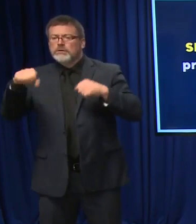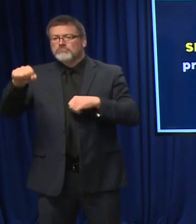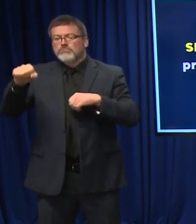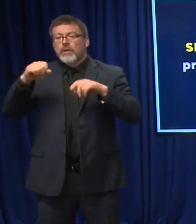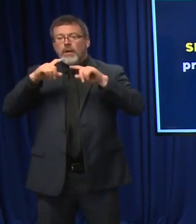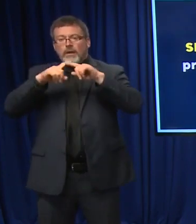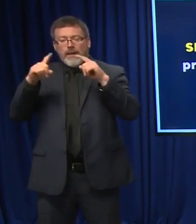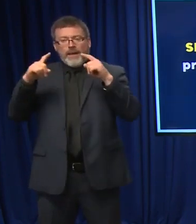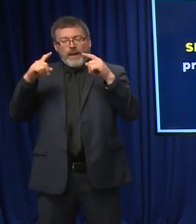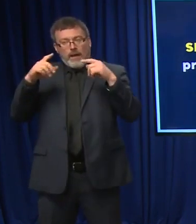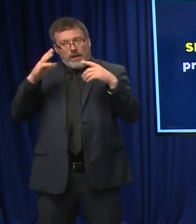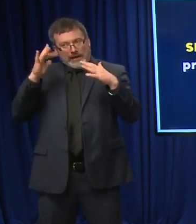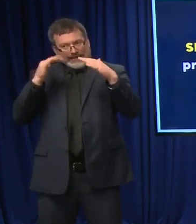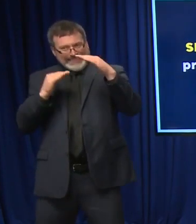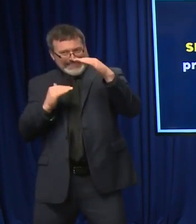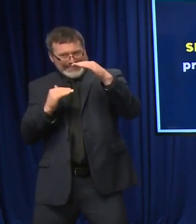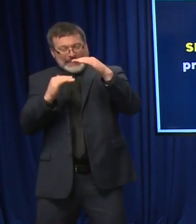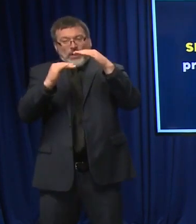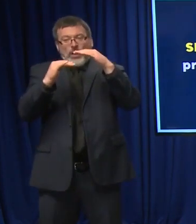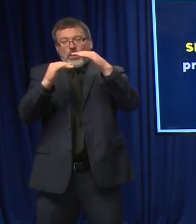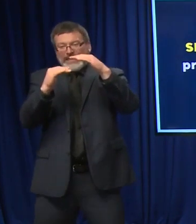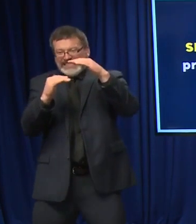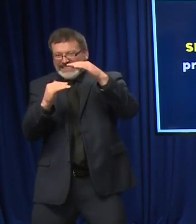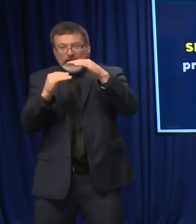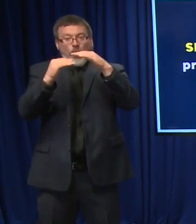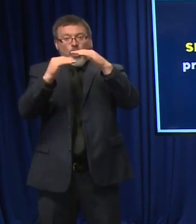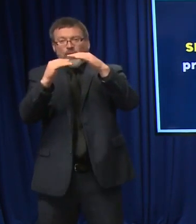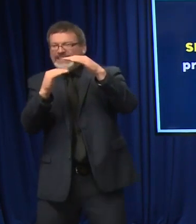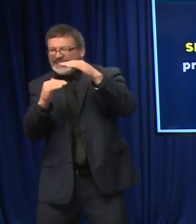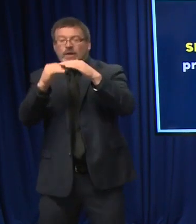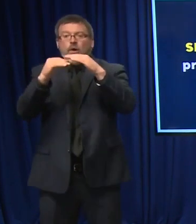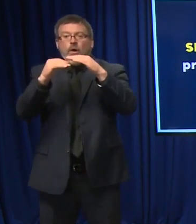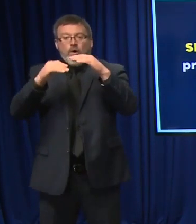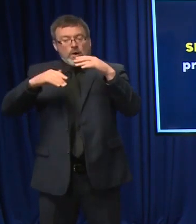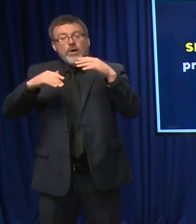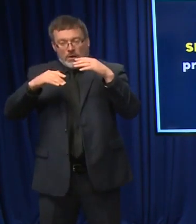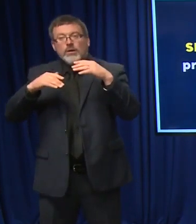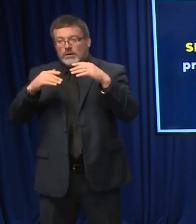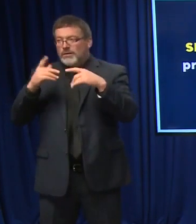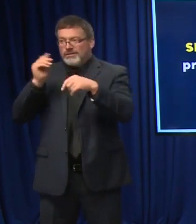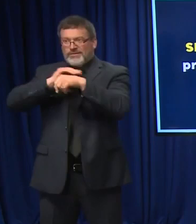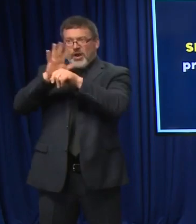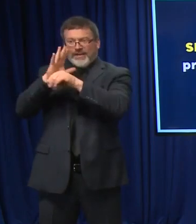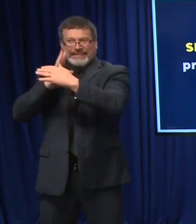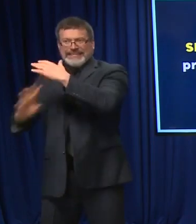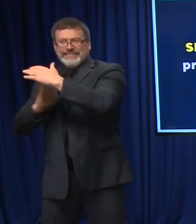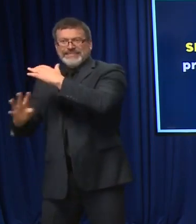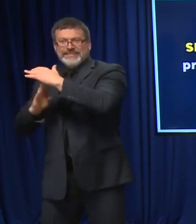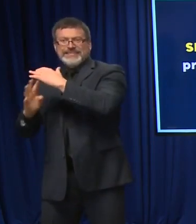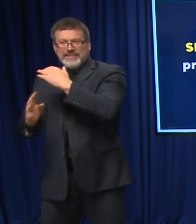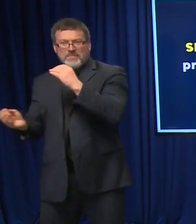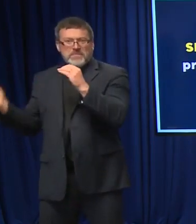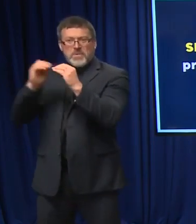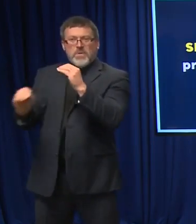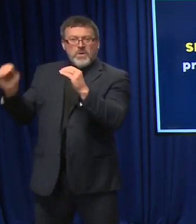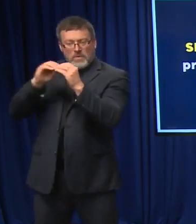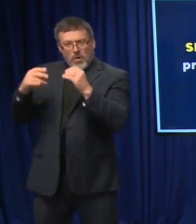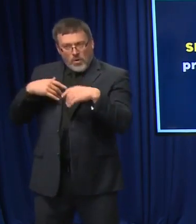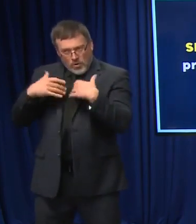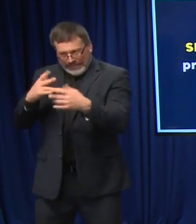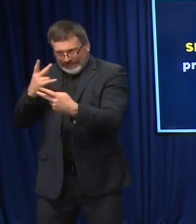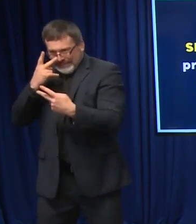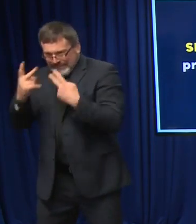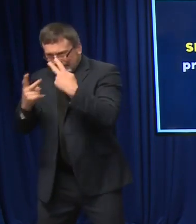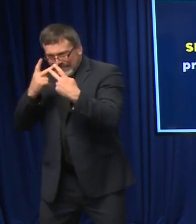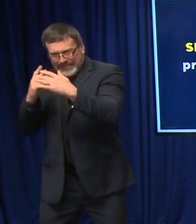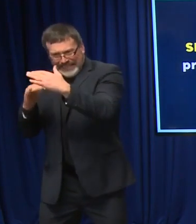not just rates, but with the increased amount of COVID that we're seeing within the walls of the hospital. this executive order will help